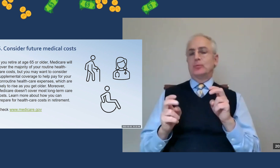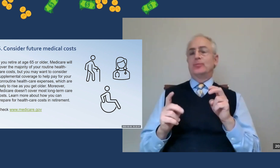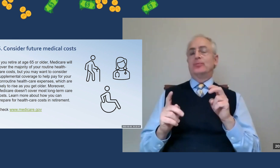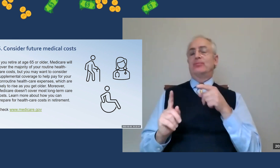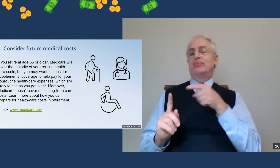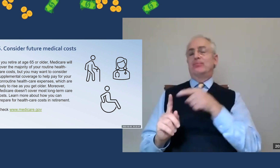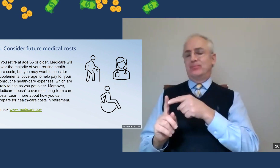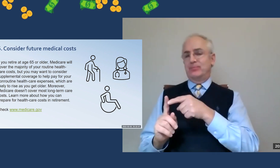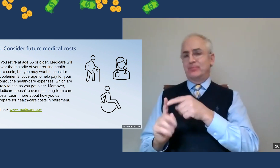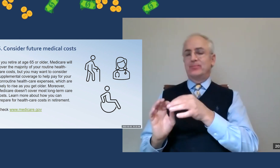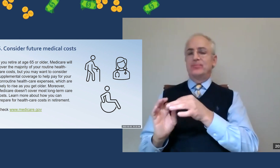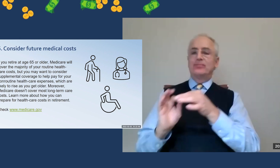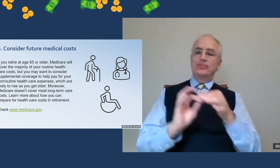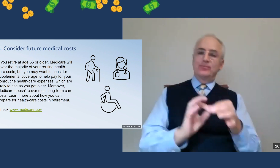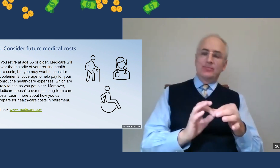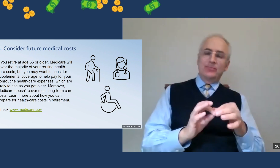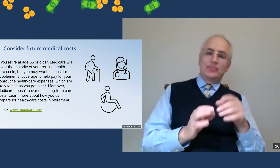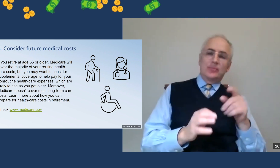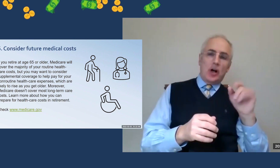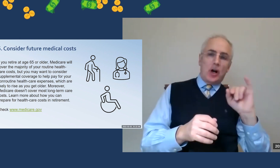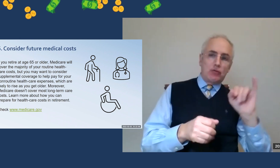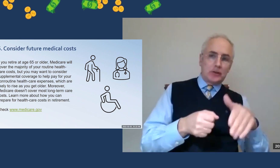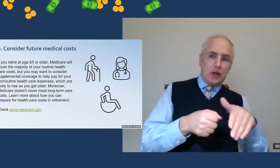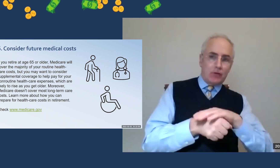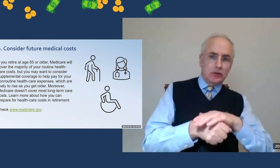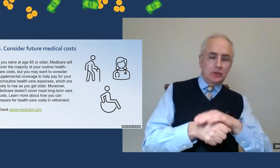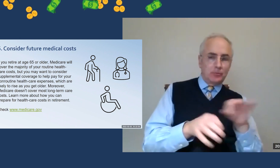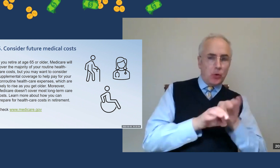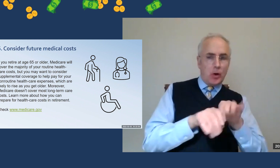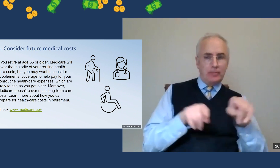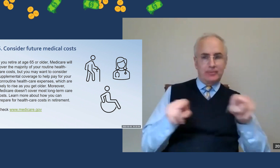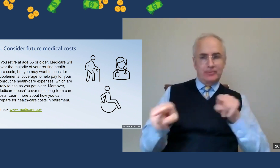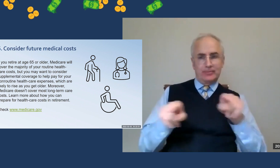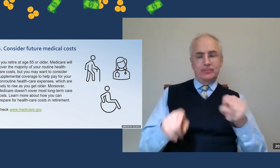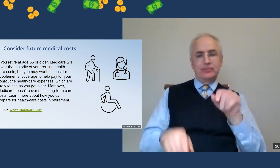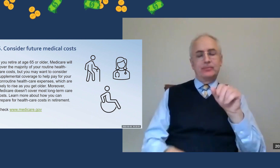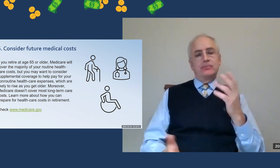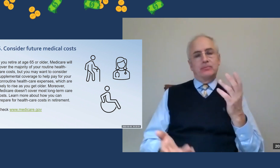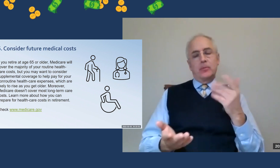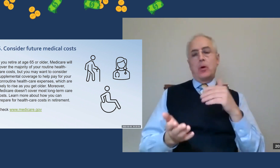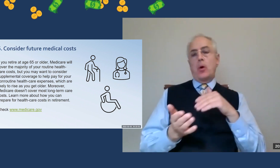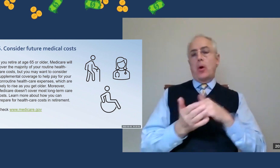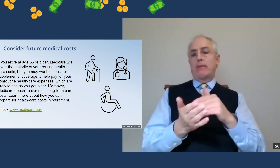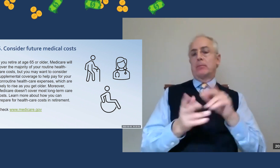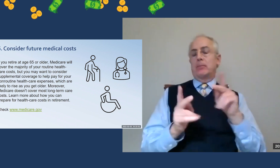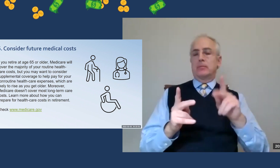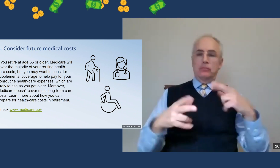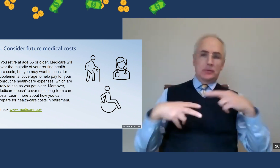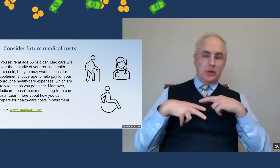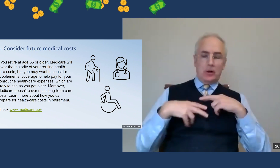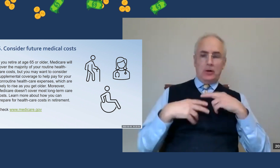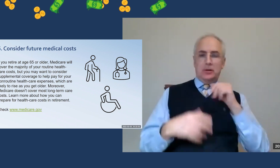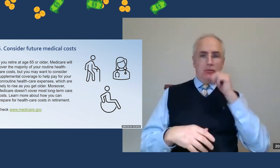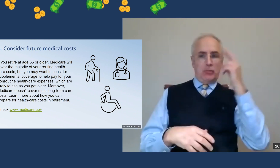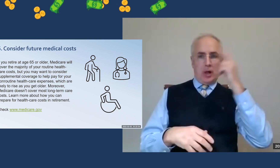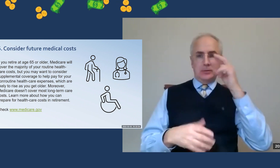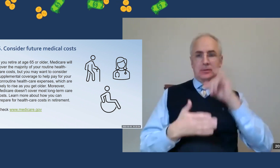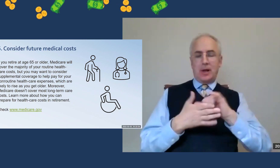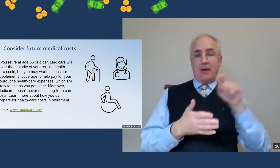Some people already have certain health issues. And so it's important that you pay attention to your specific